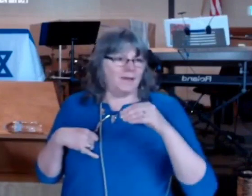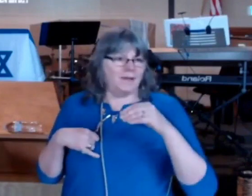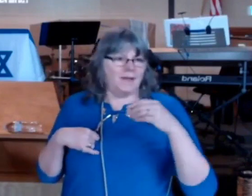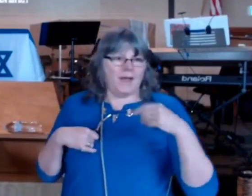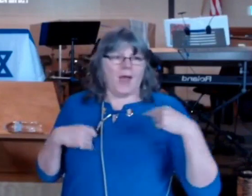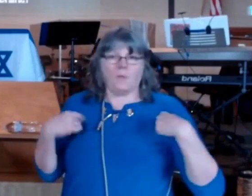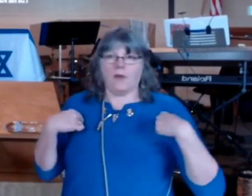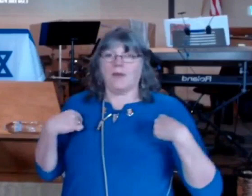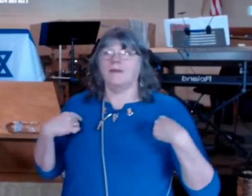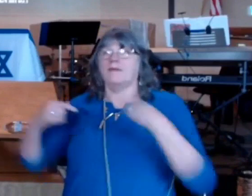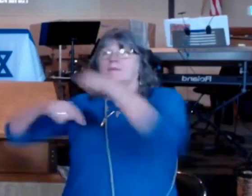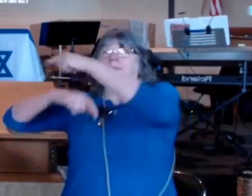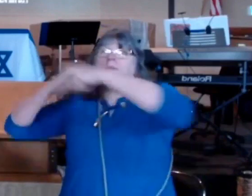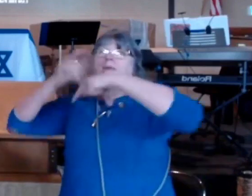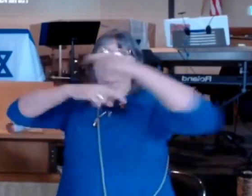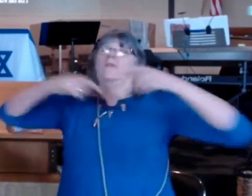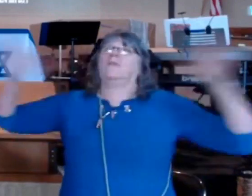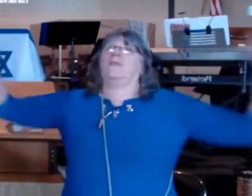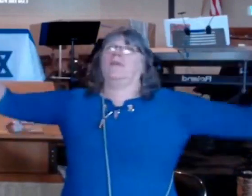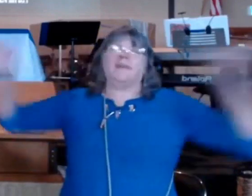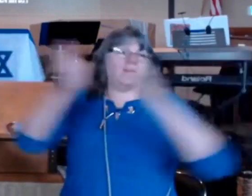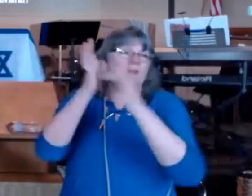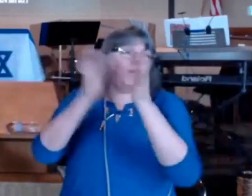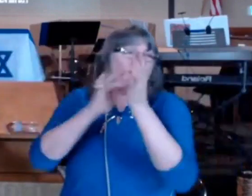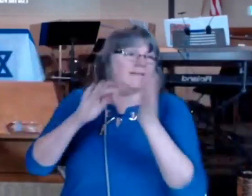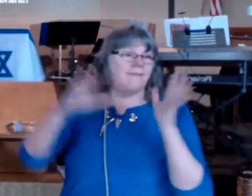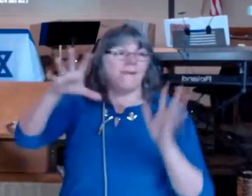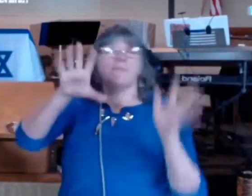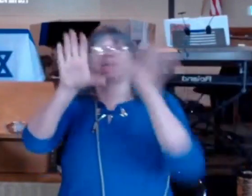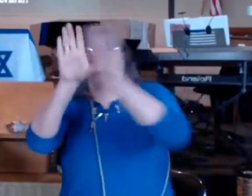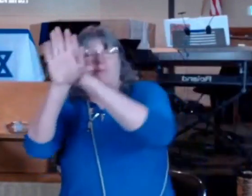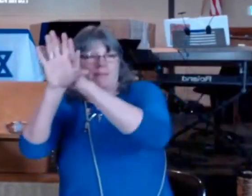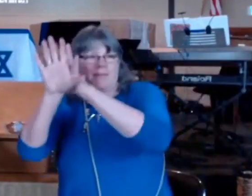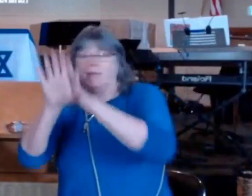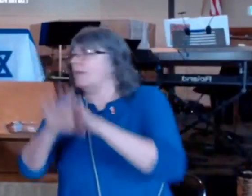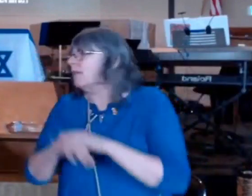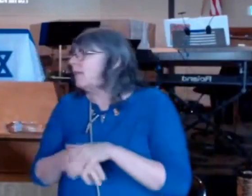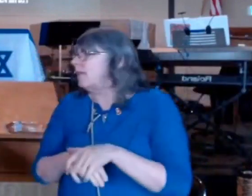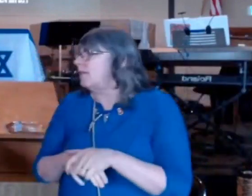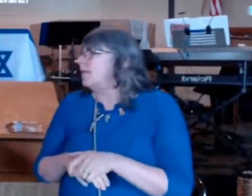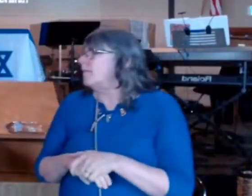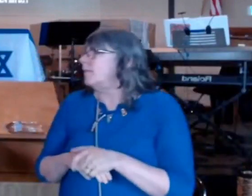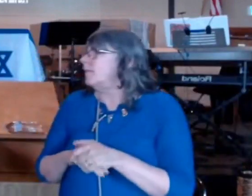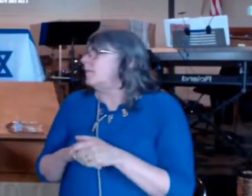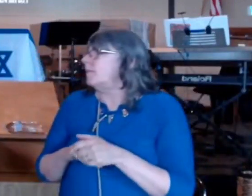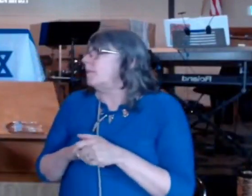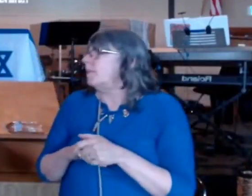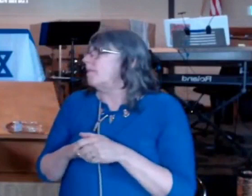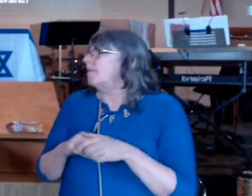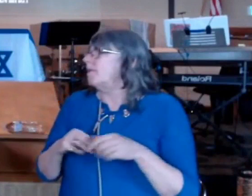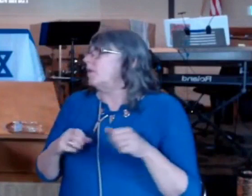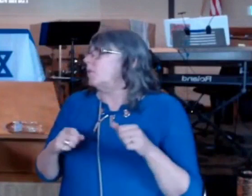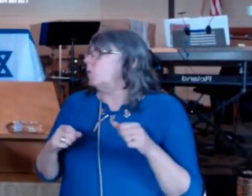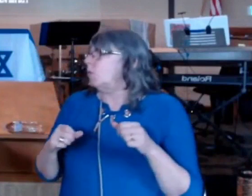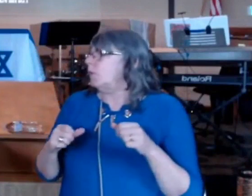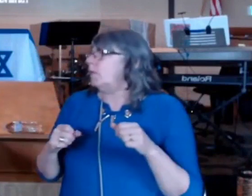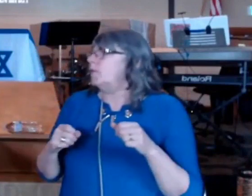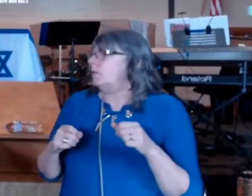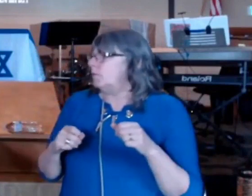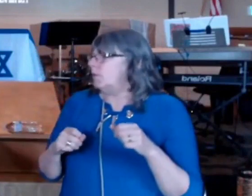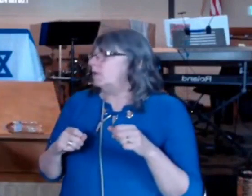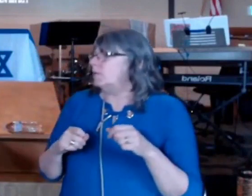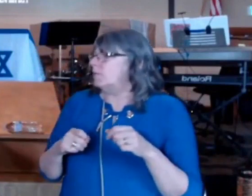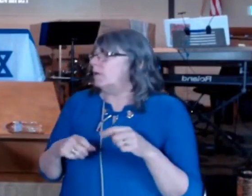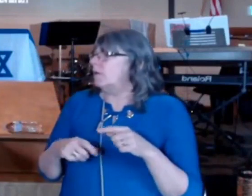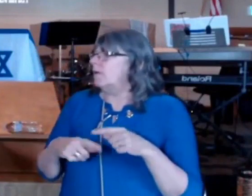Yeshua and we live you can find the story yourself on YouTube it's called the woman